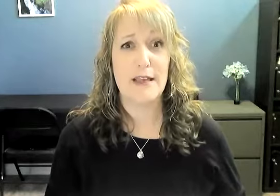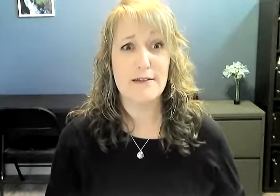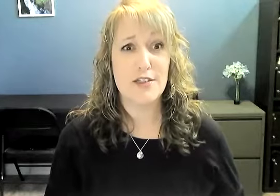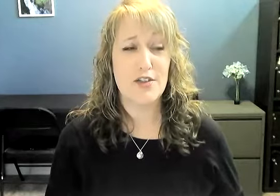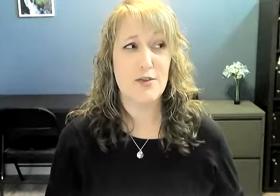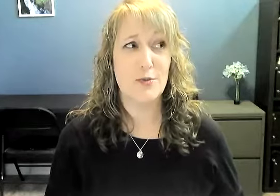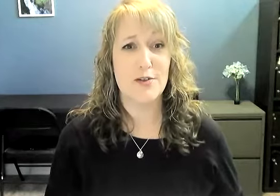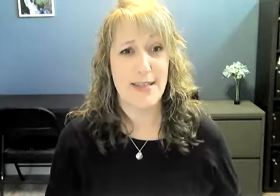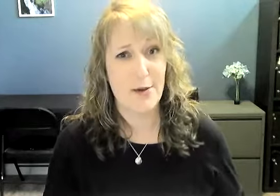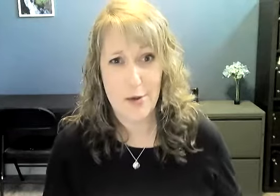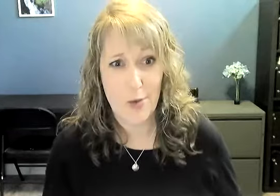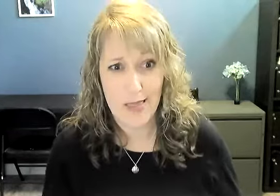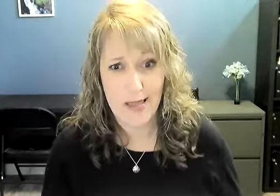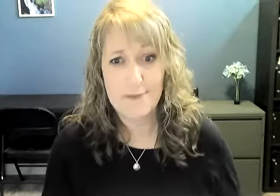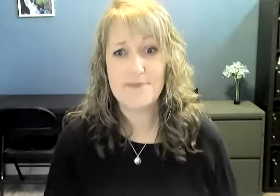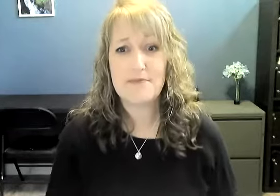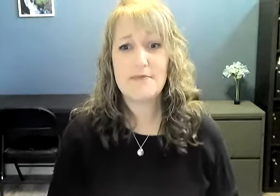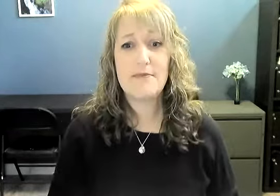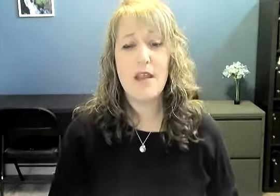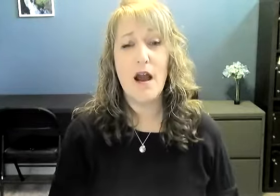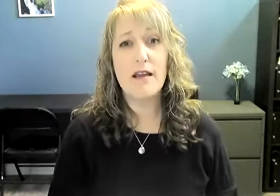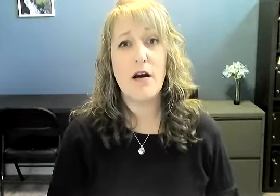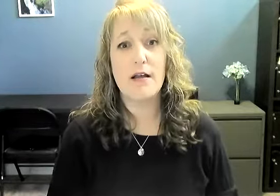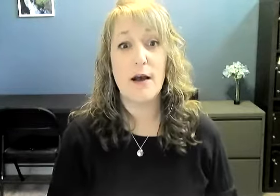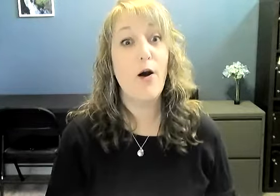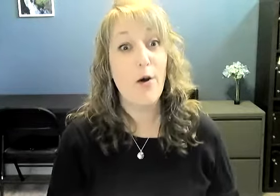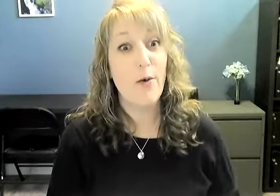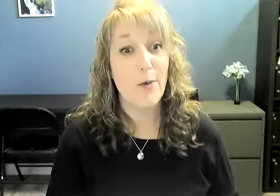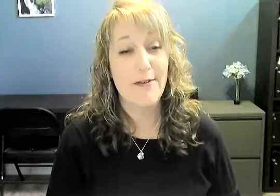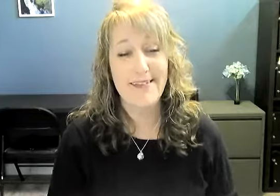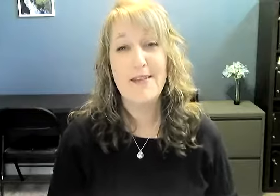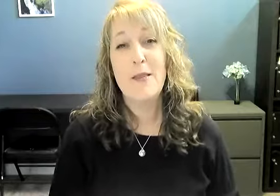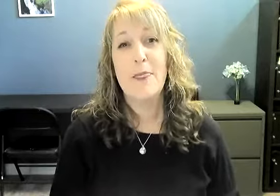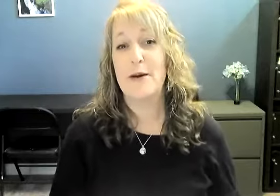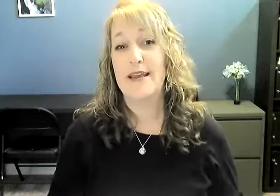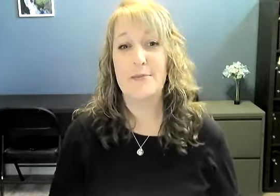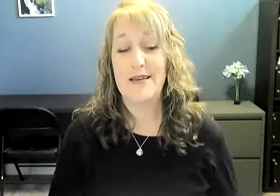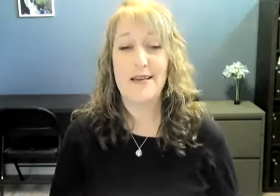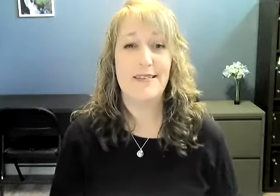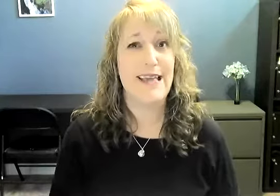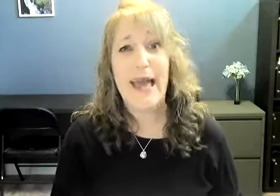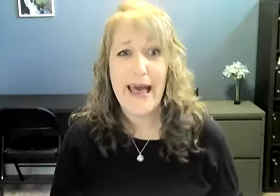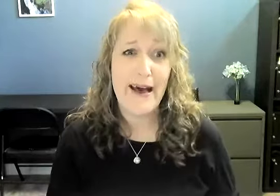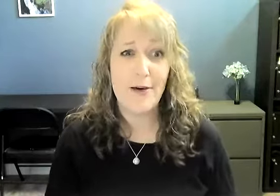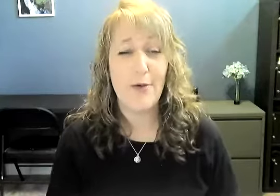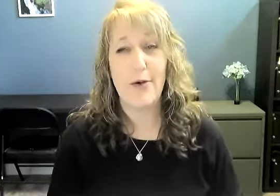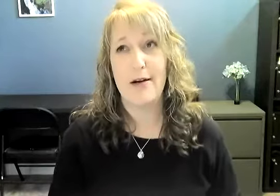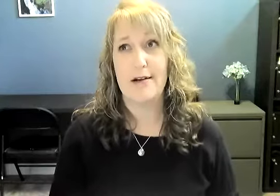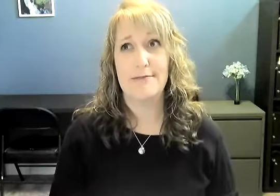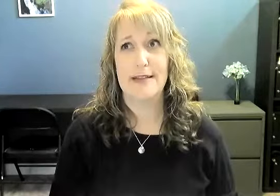English words that could go with it. I call it. I Oh, but it could be. Yeah. Or a